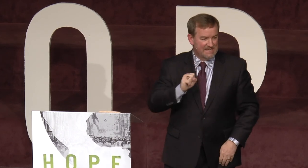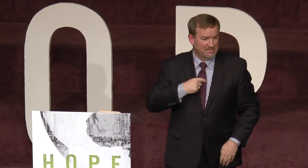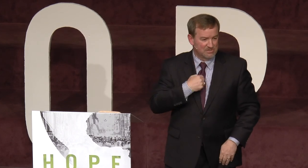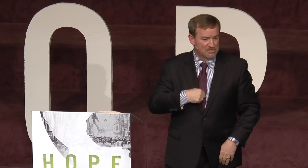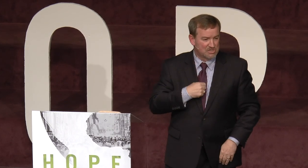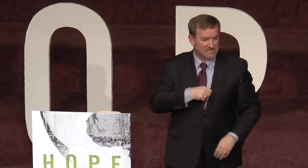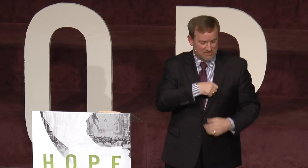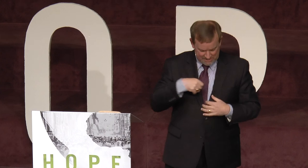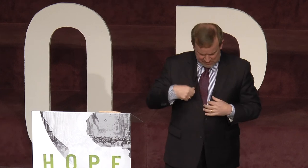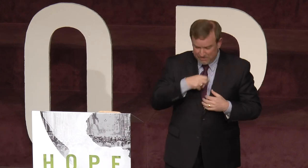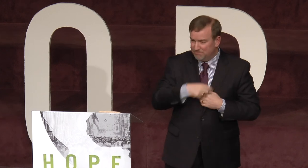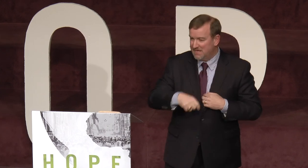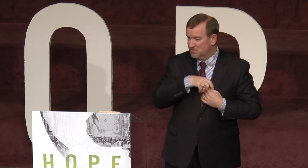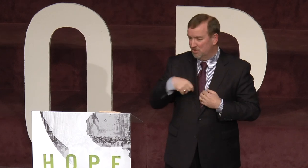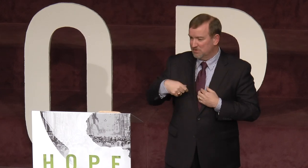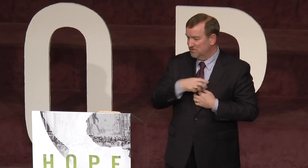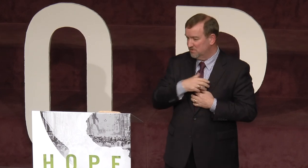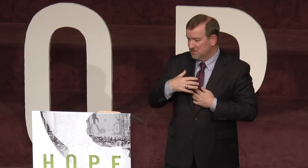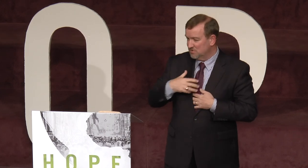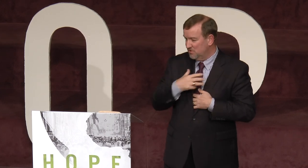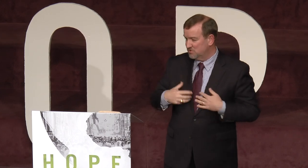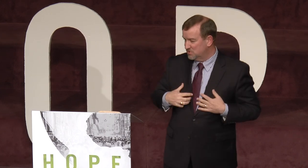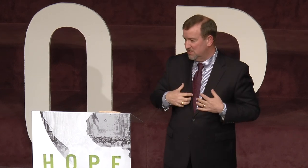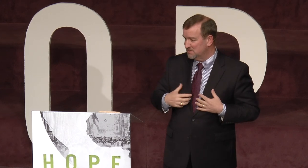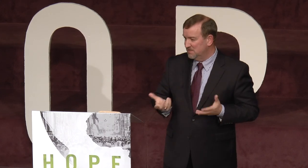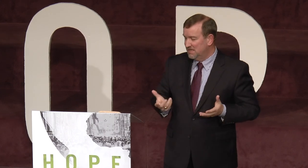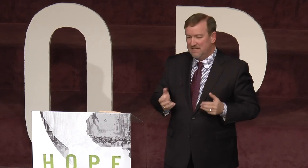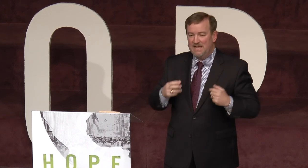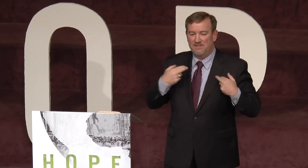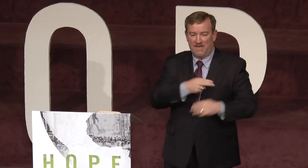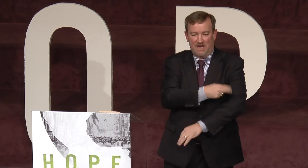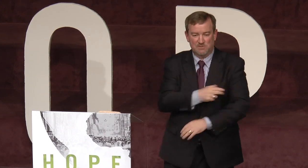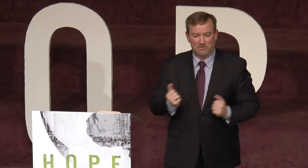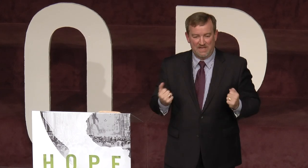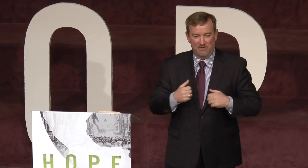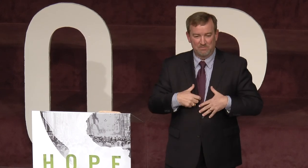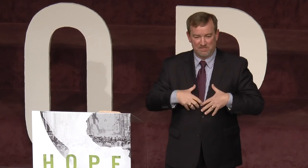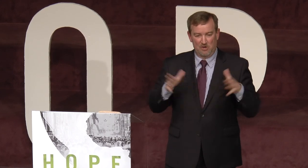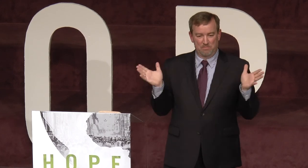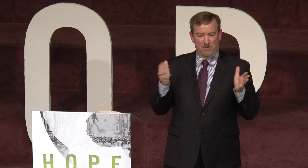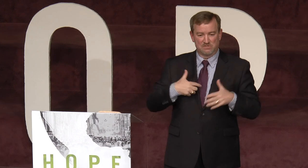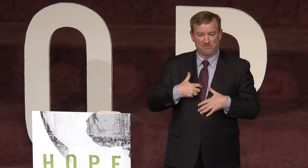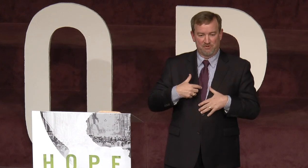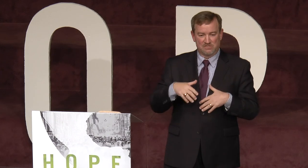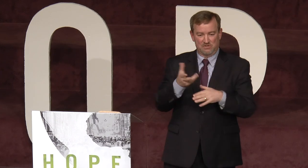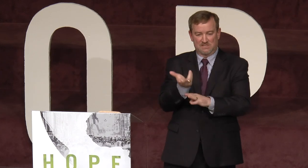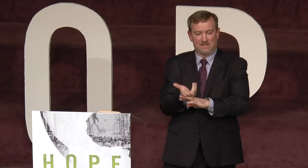scans on his chest. So they had these big magic marker things across his chest. And he had that hospital gown on, but the open part was in the front. So he's laying